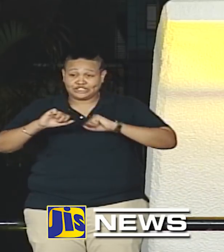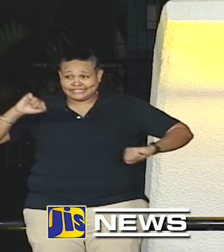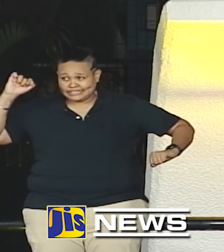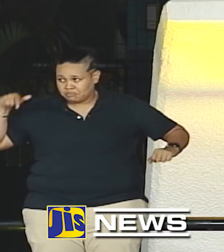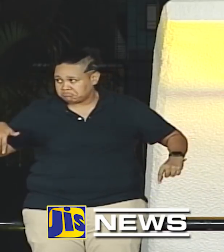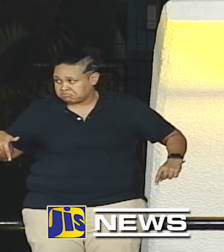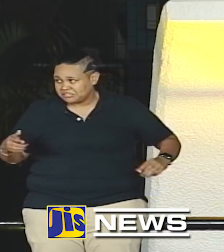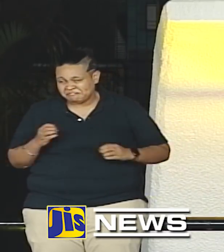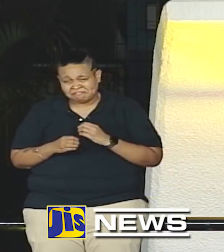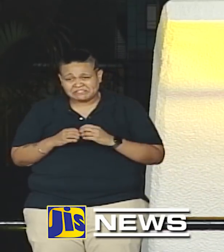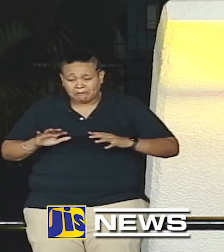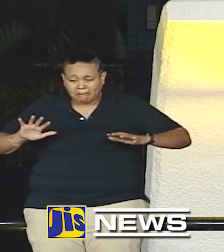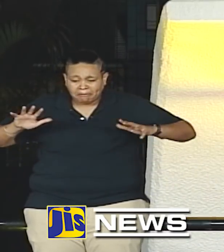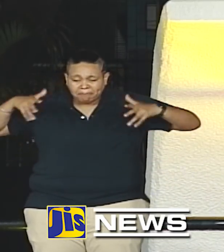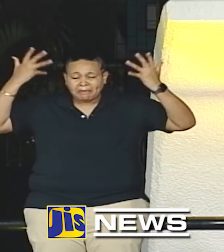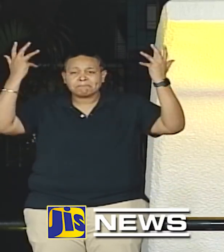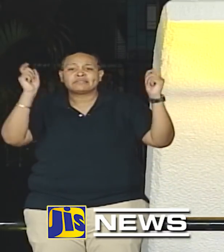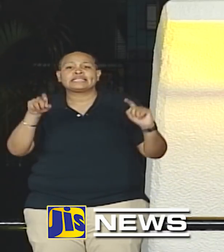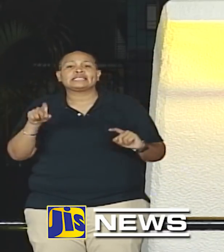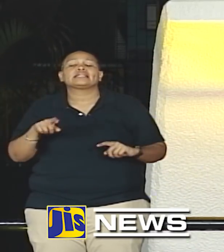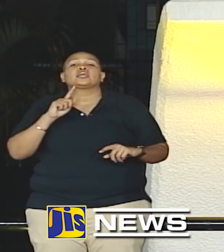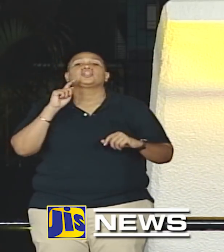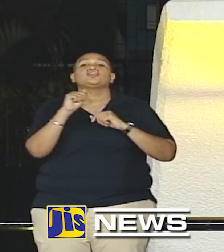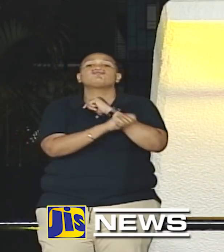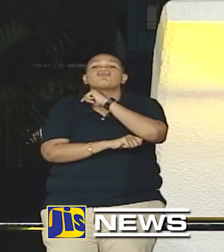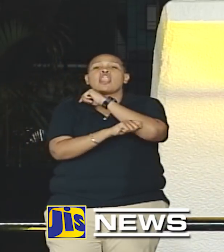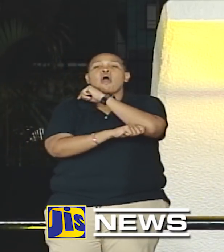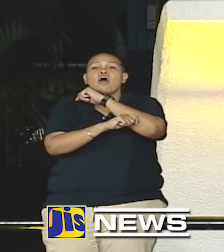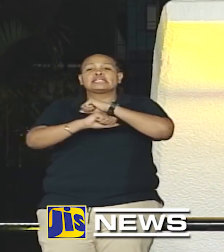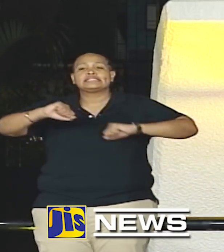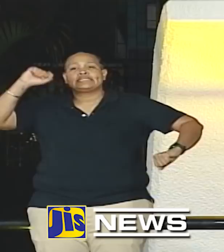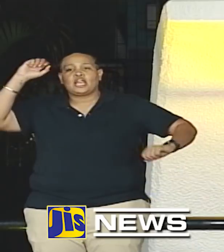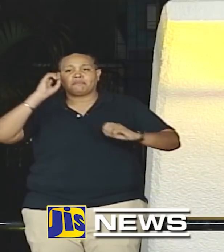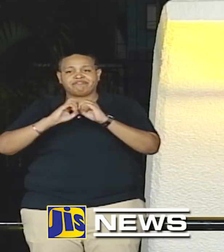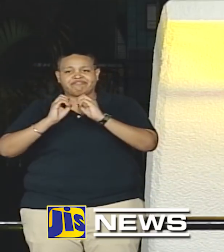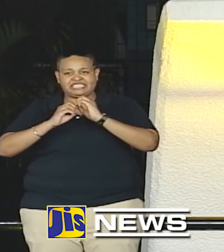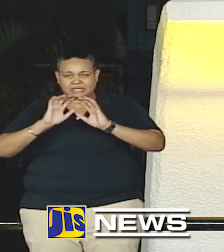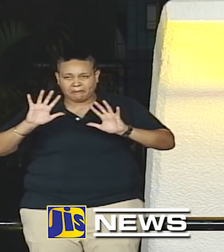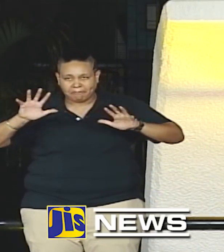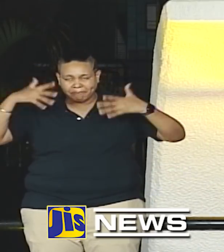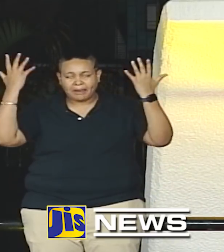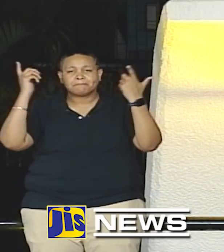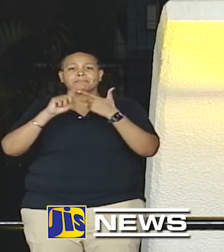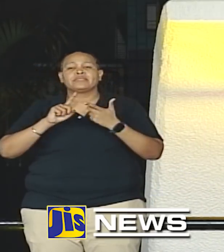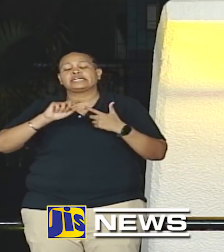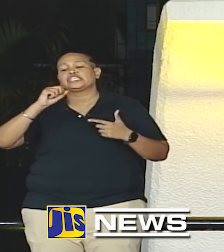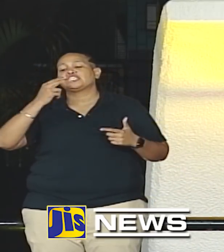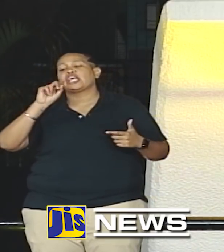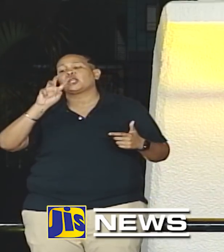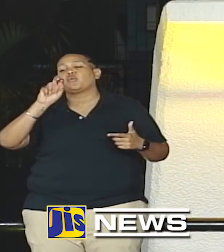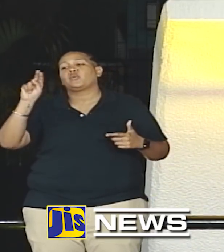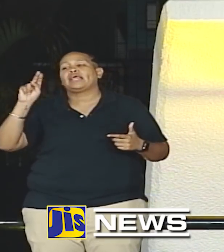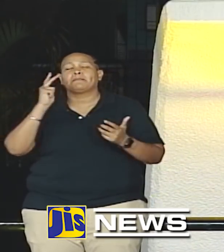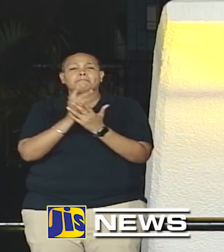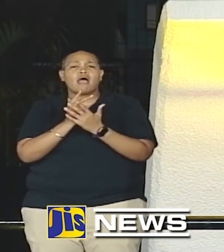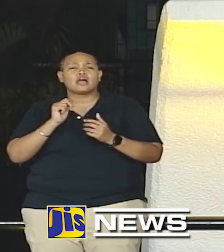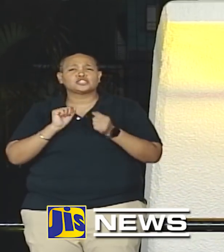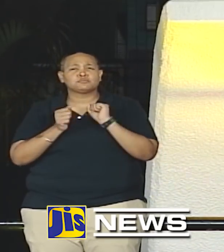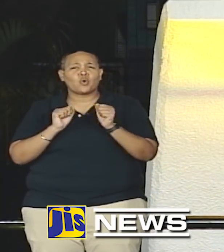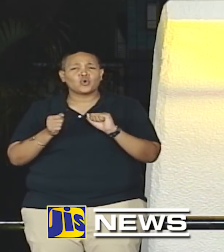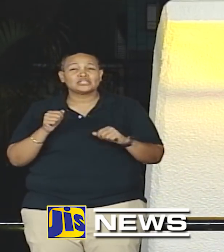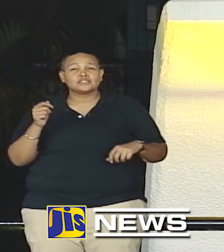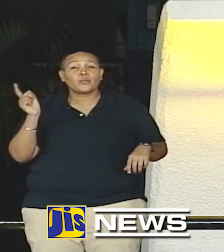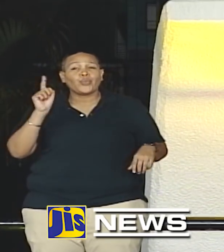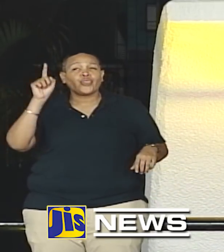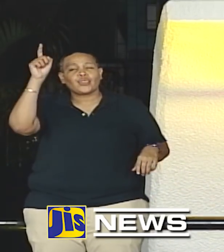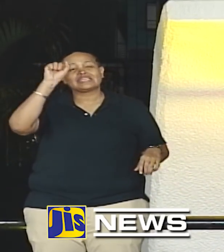here, the Trelawney Stadium, the Chedwin Park Sporting Complex in St.